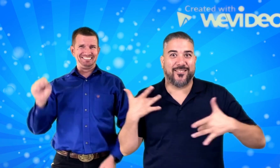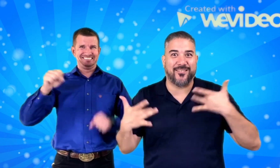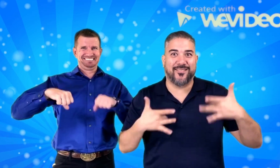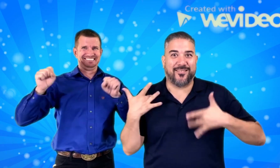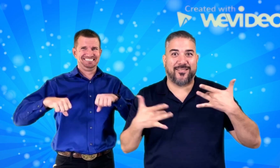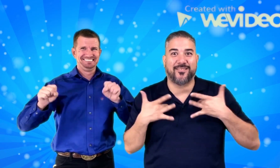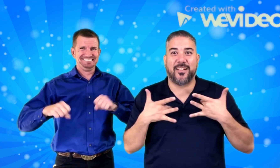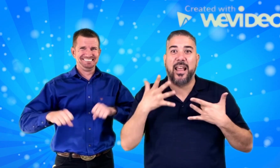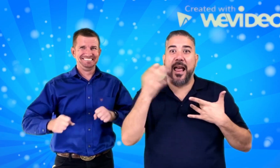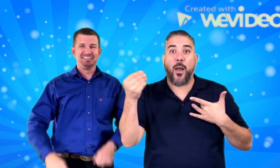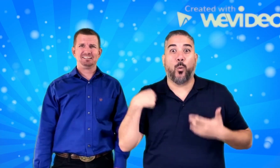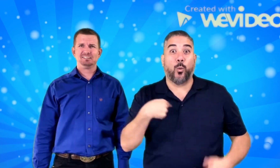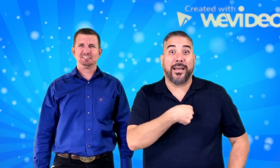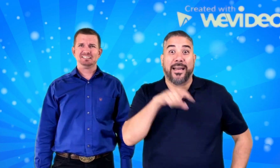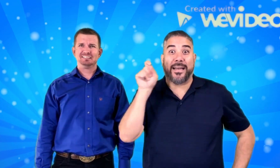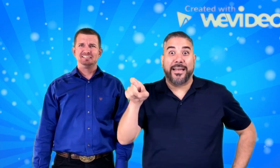you to be a part of it all.